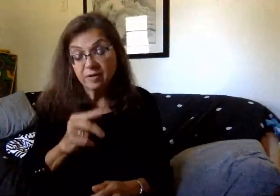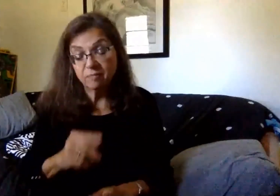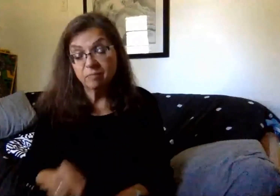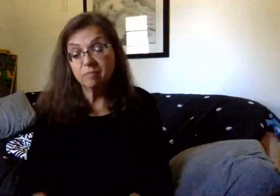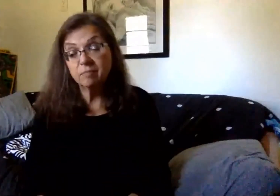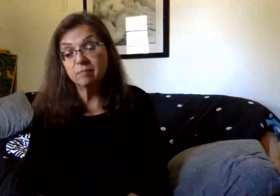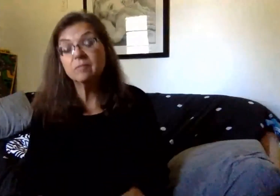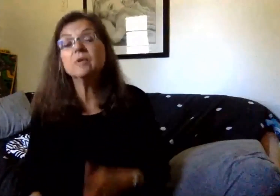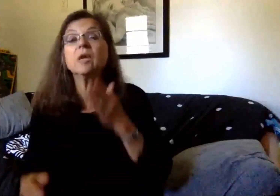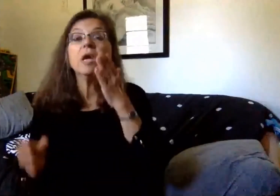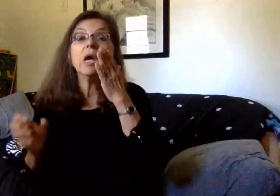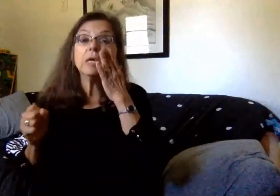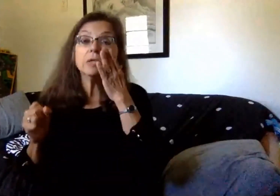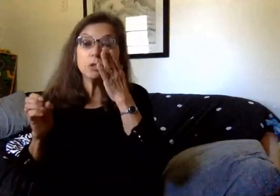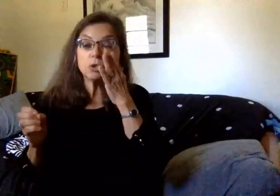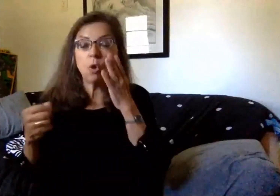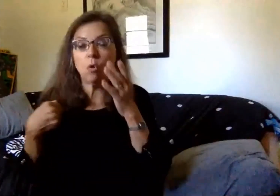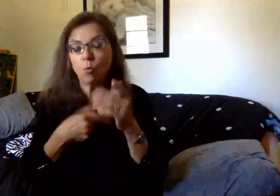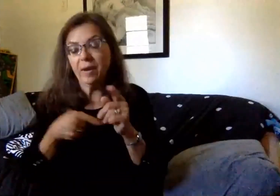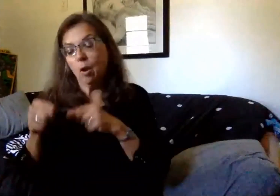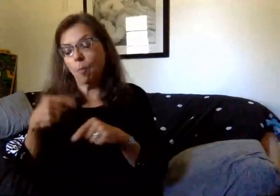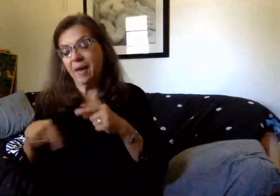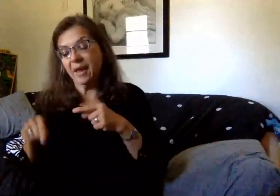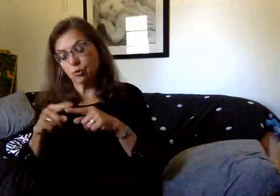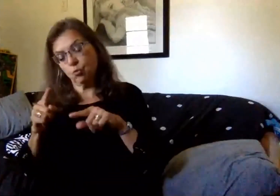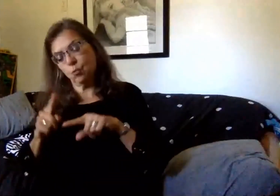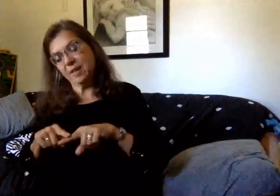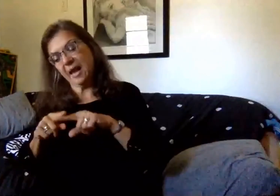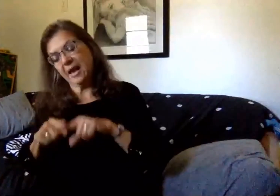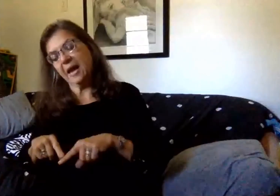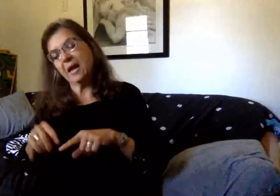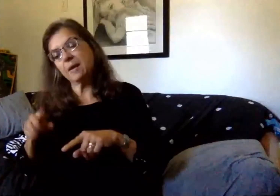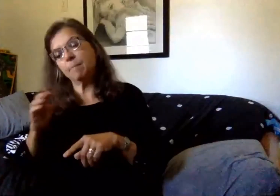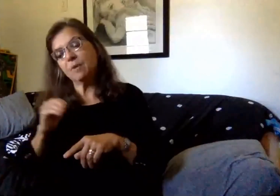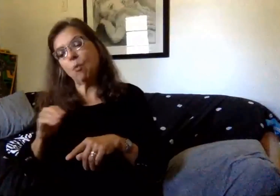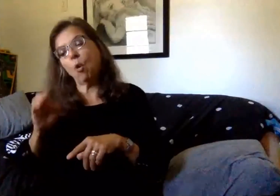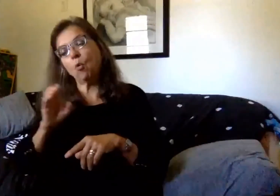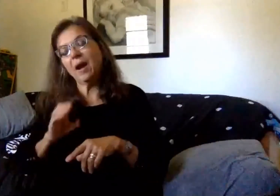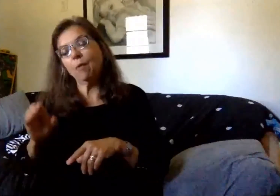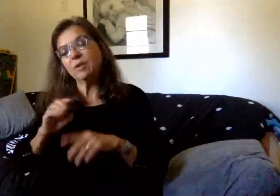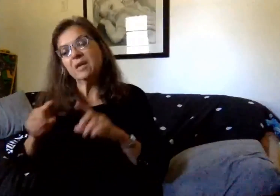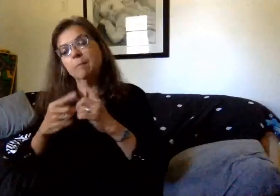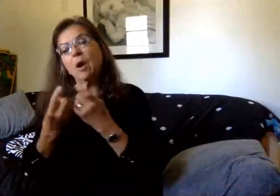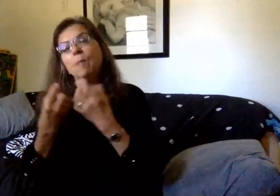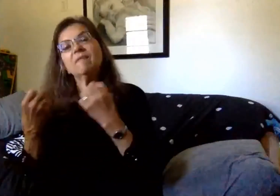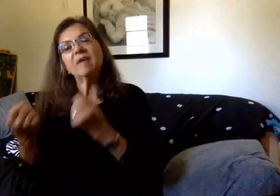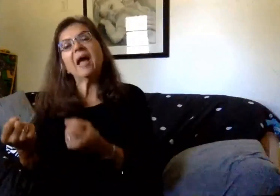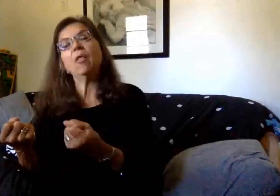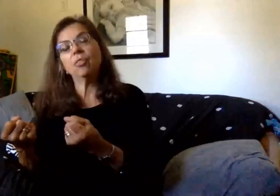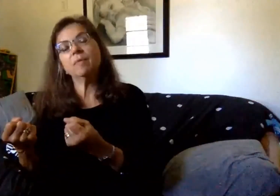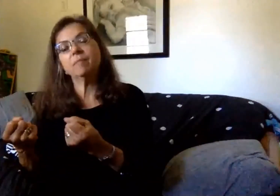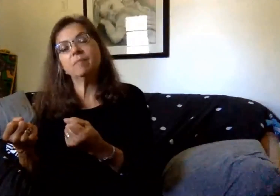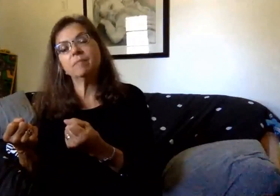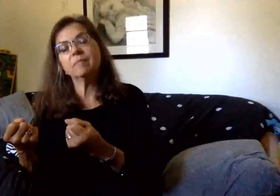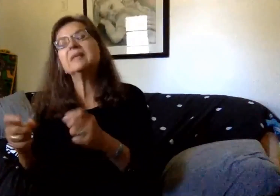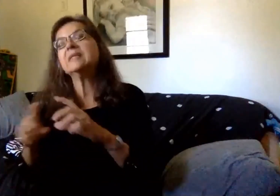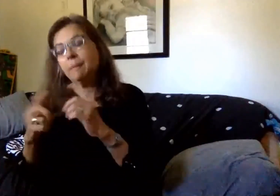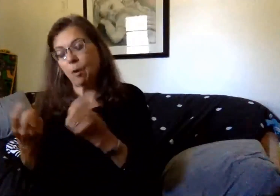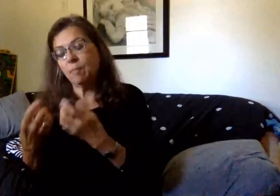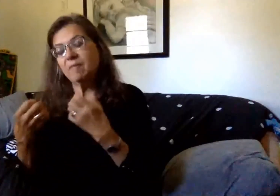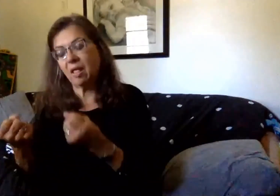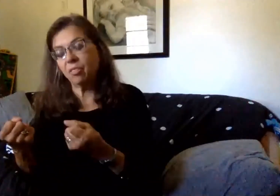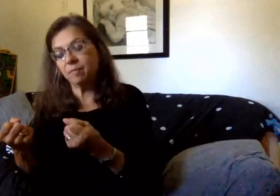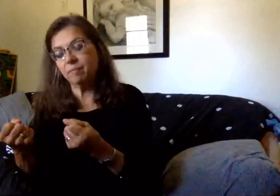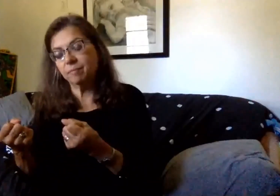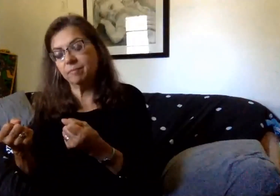So with this question, I think we go back to relying on the Monroe County Department of Health, excuse me, the Monroe County Department of Health,